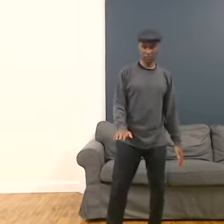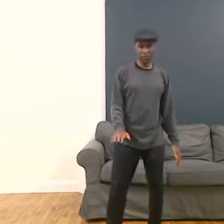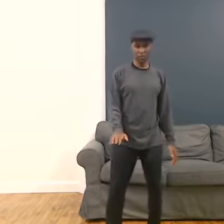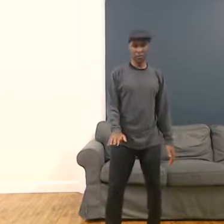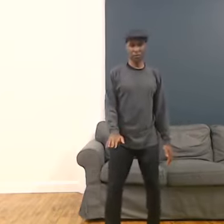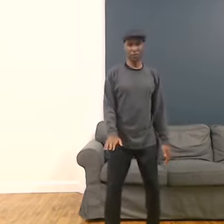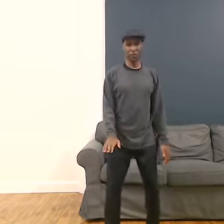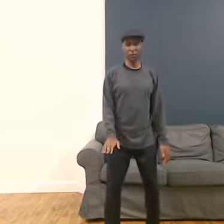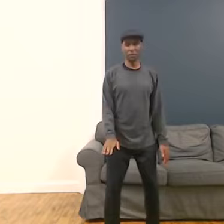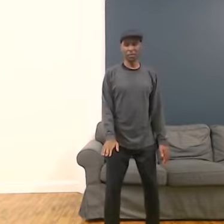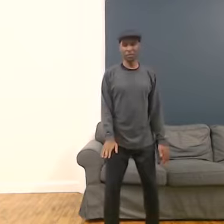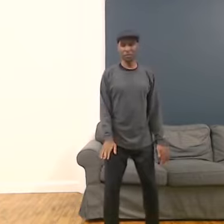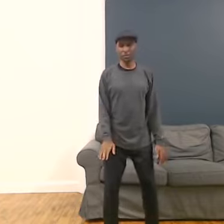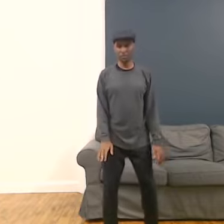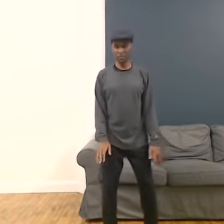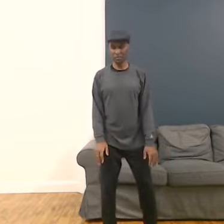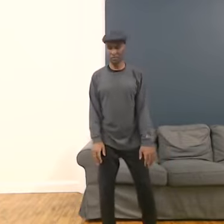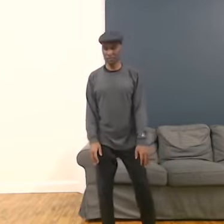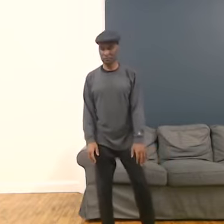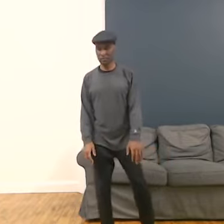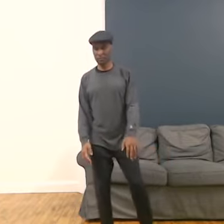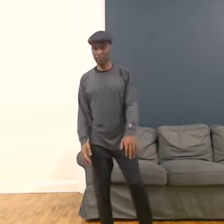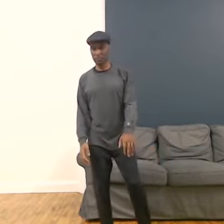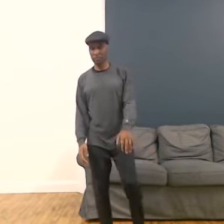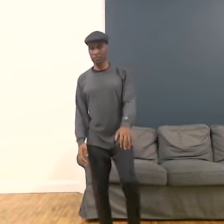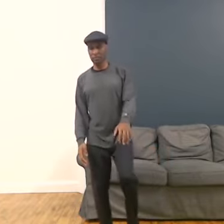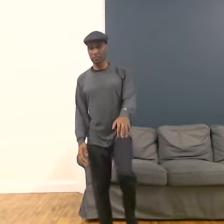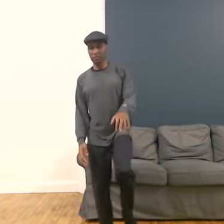meio, do that a times. Good.